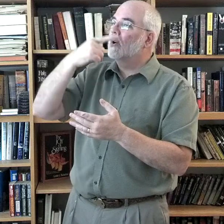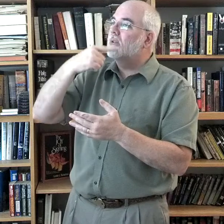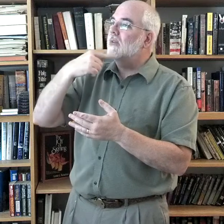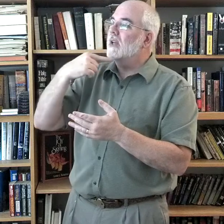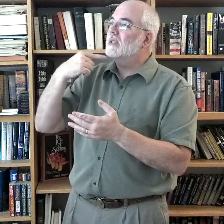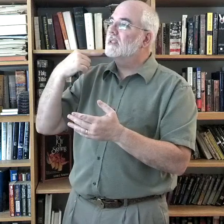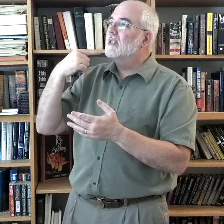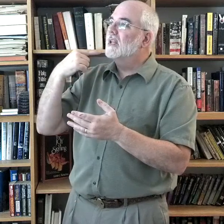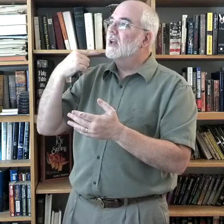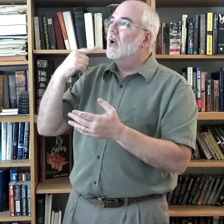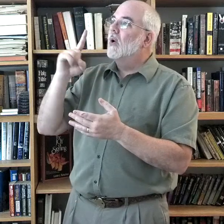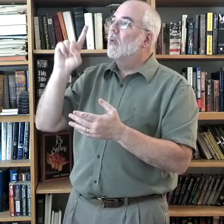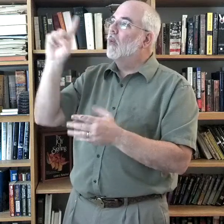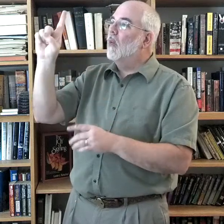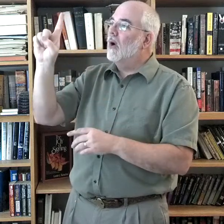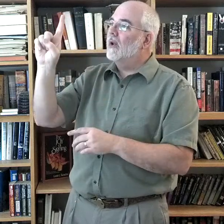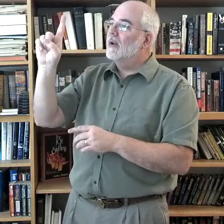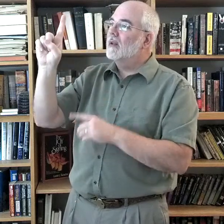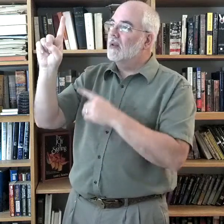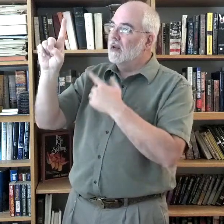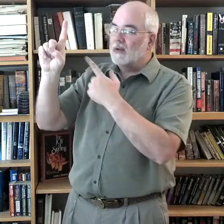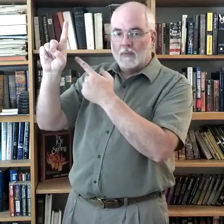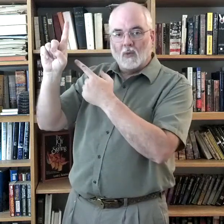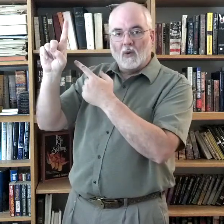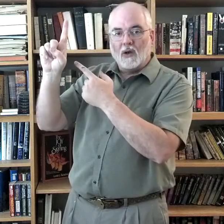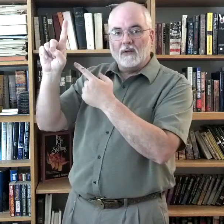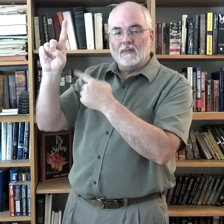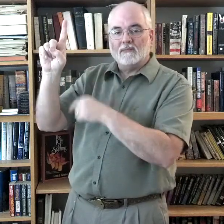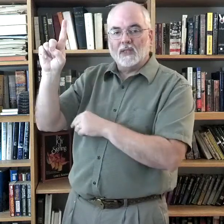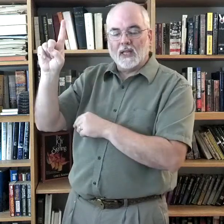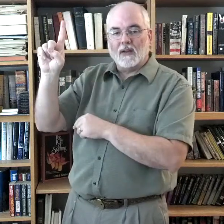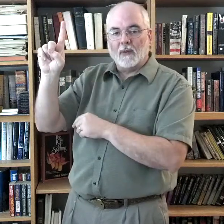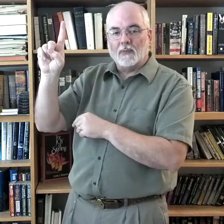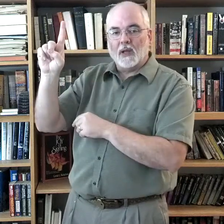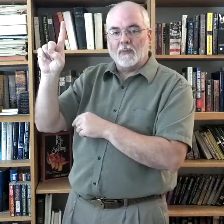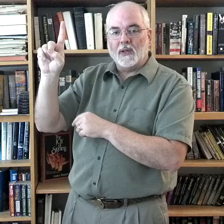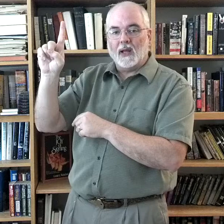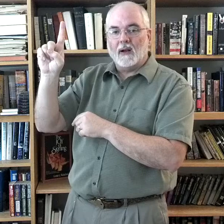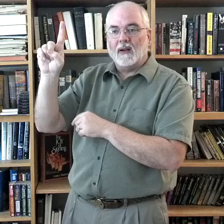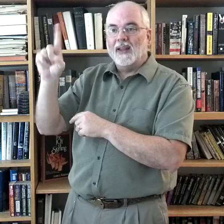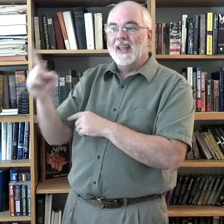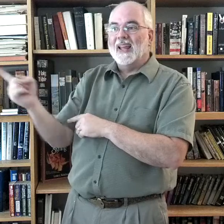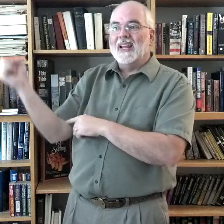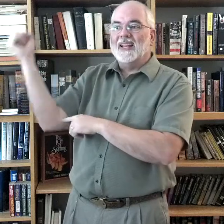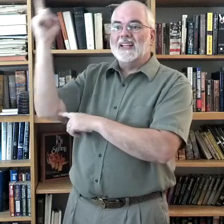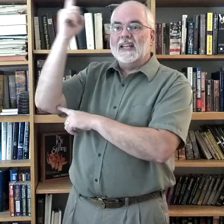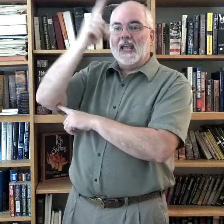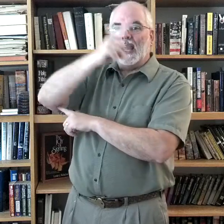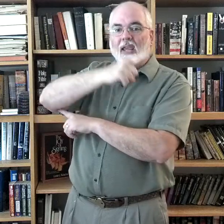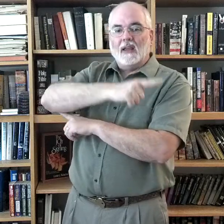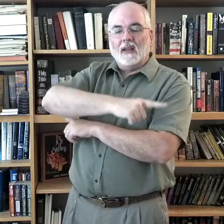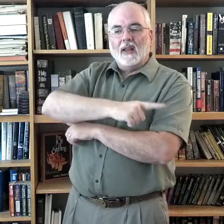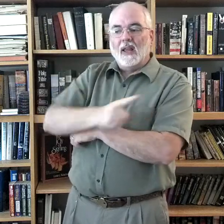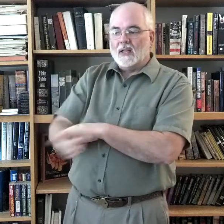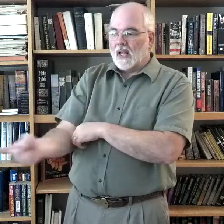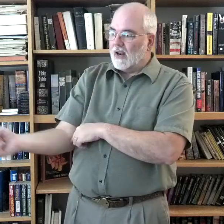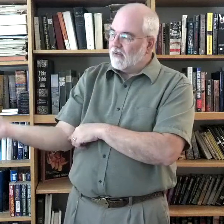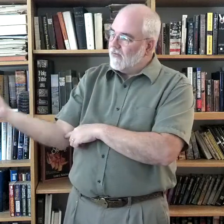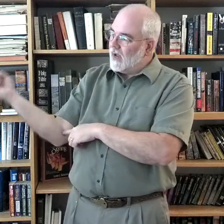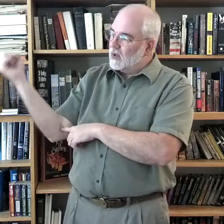the face. One. The number one. Just kind of up in the air. Day. Kind of like following